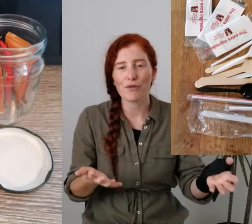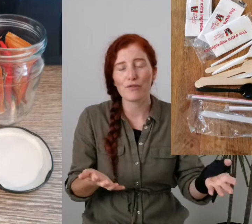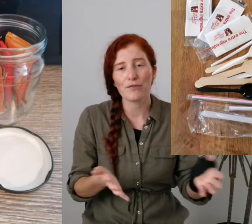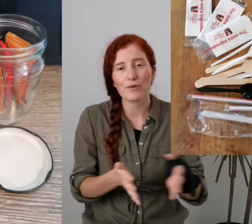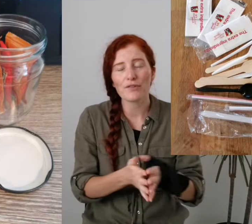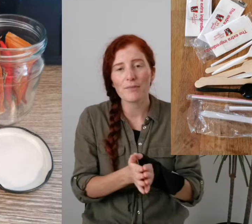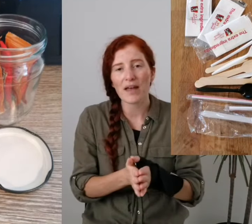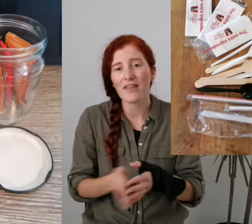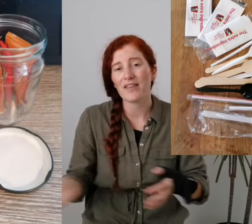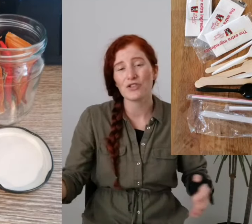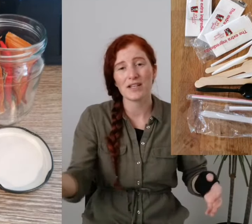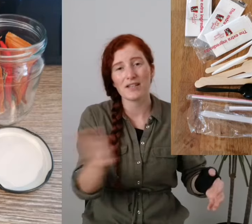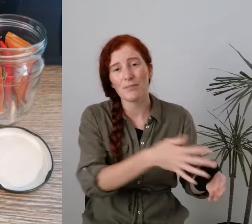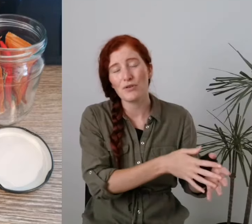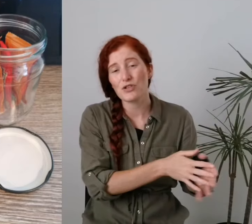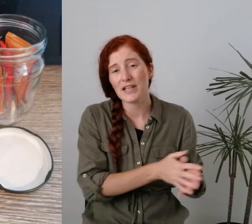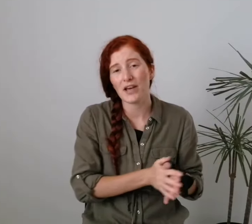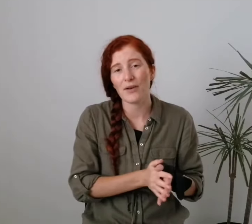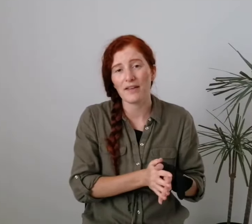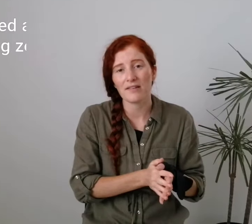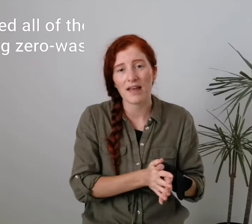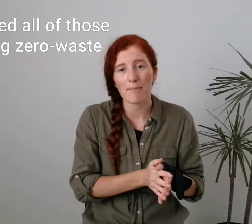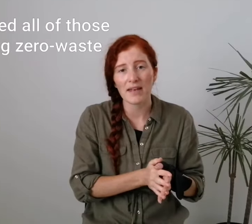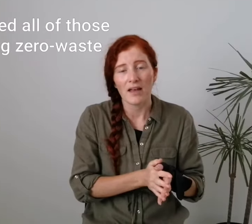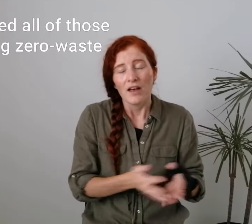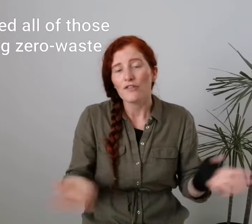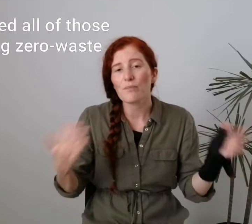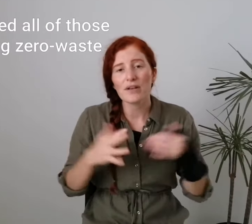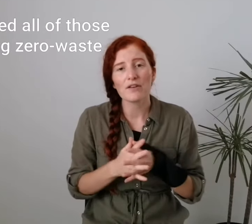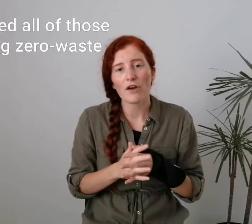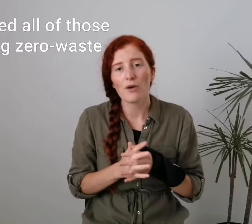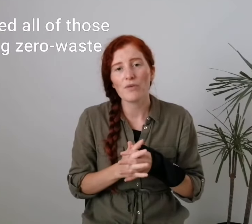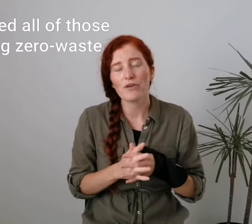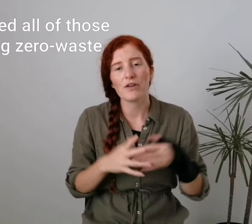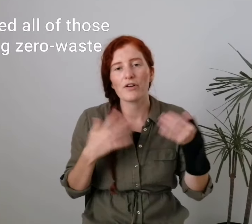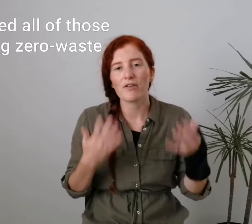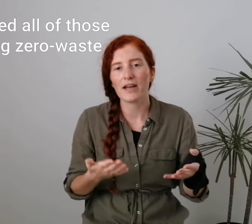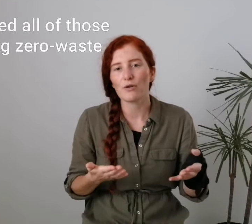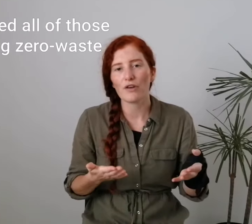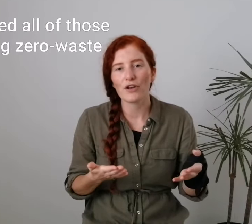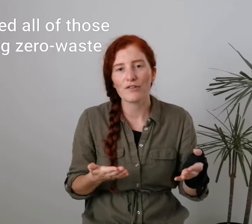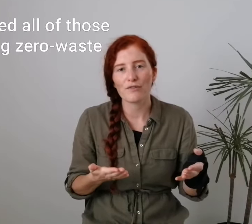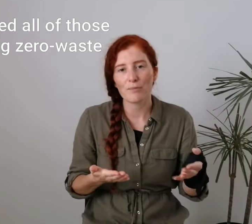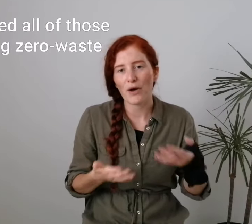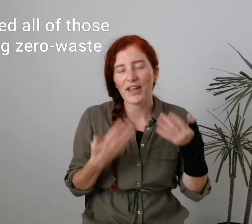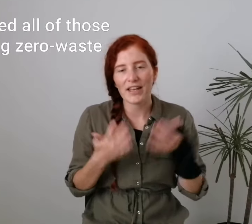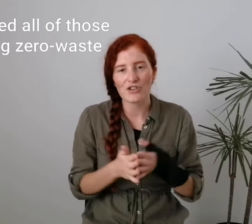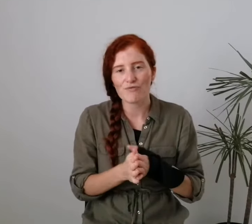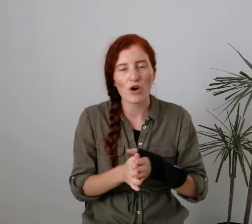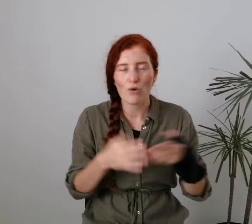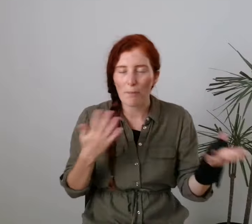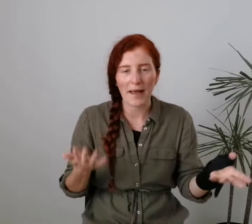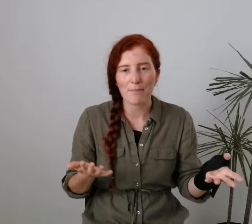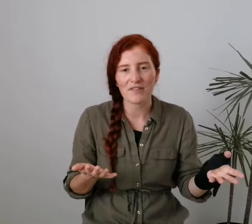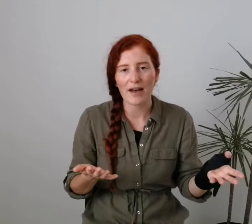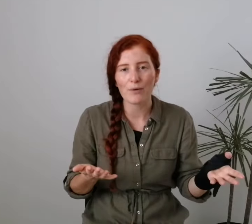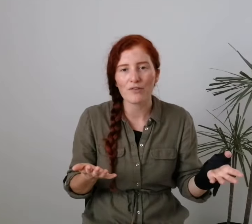you don't refuse them. And then they just end up usually going into their bin. So bring those home with you. They're a great alternative to buying kitchen roll or paper towels.